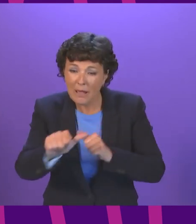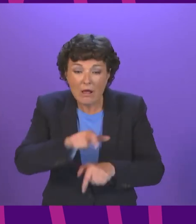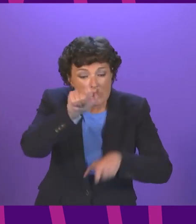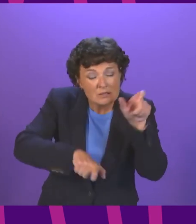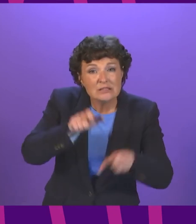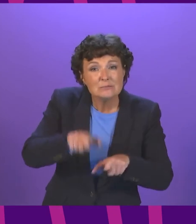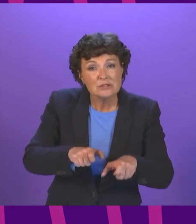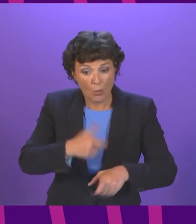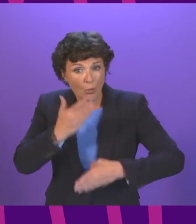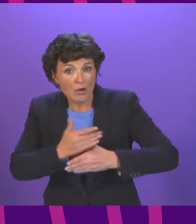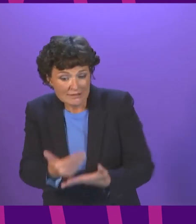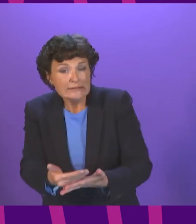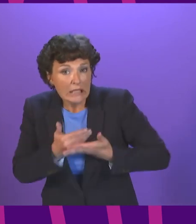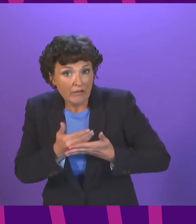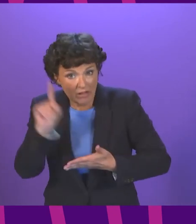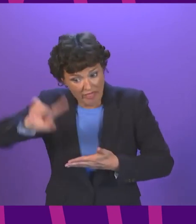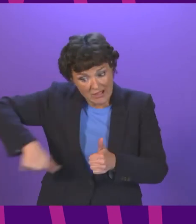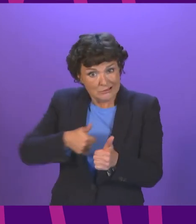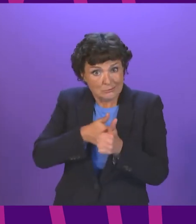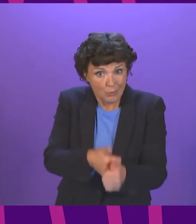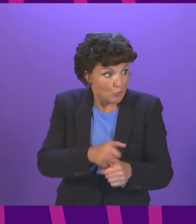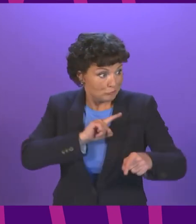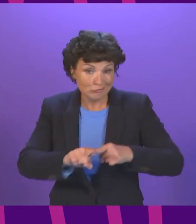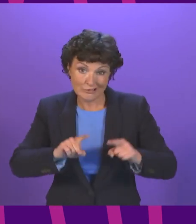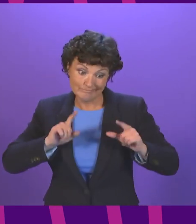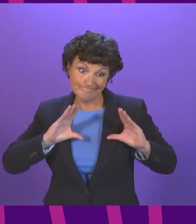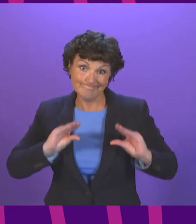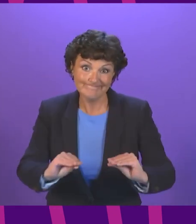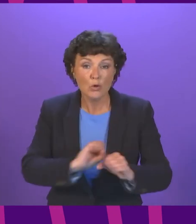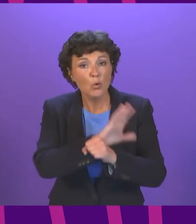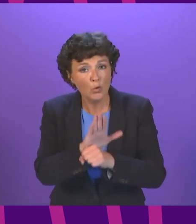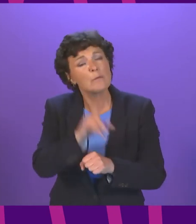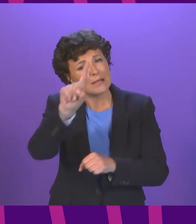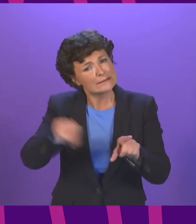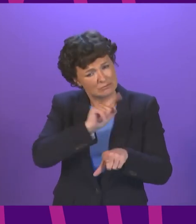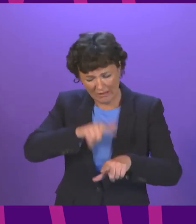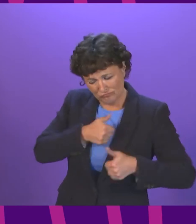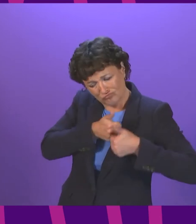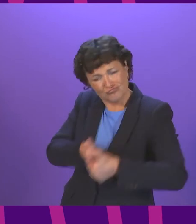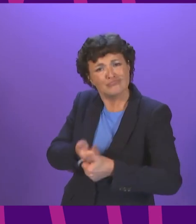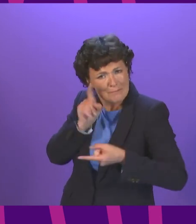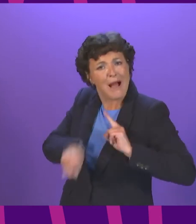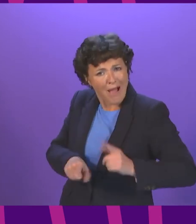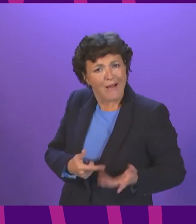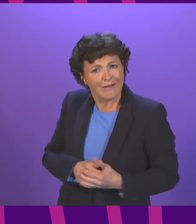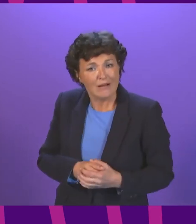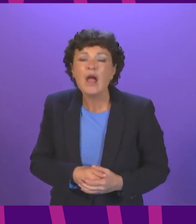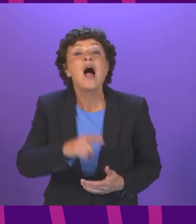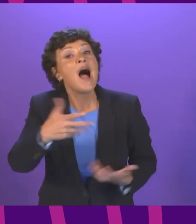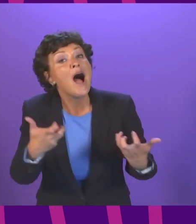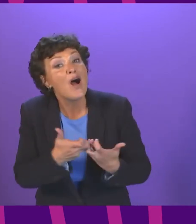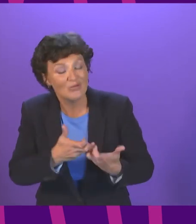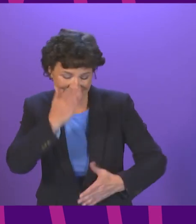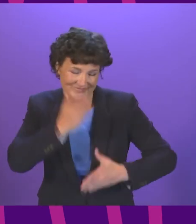Just as they are supporting our collective efforts to tackle Covid so too must we support them And as we do so, we will work in